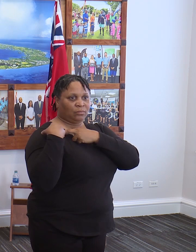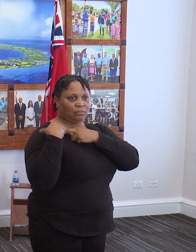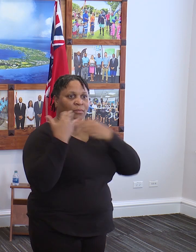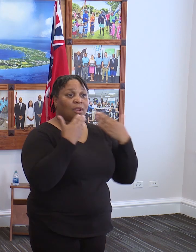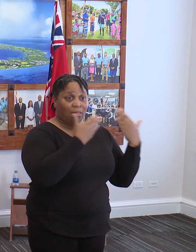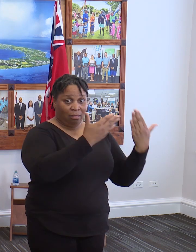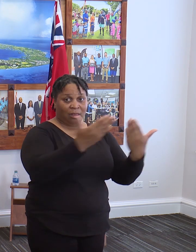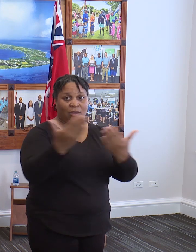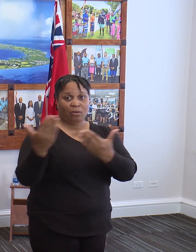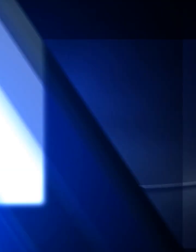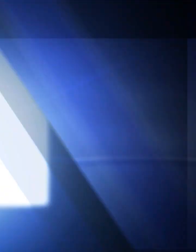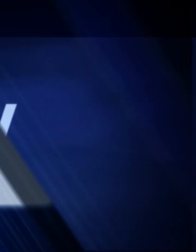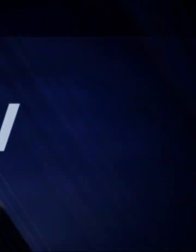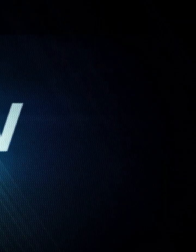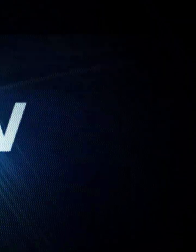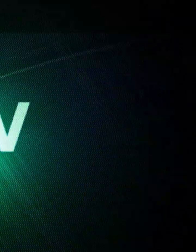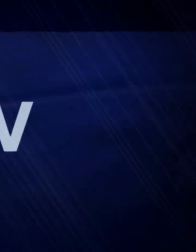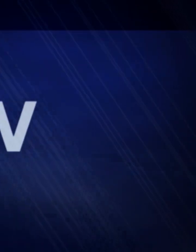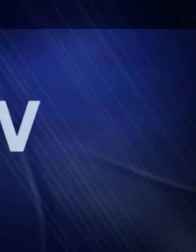Thank you everyone. Thank you.